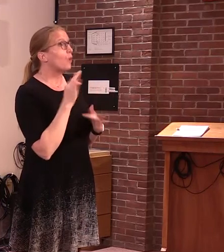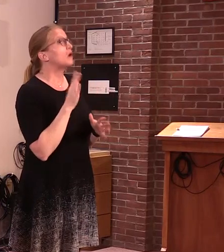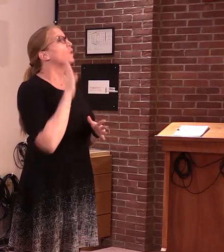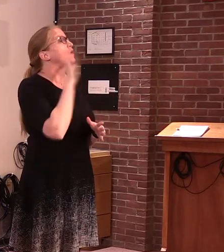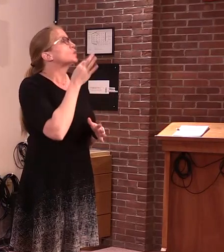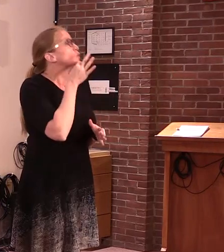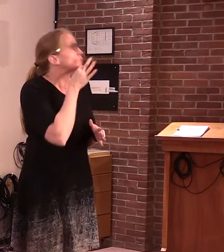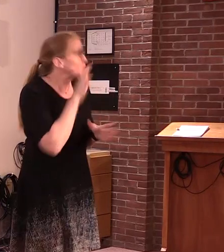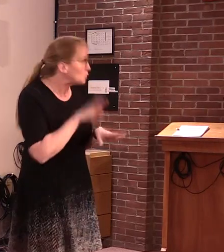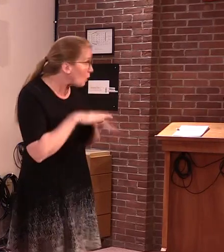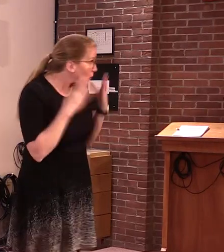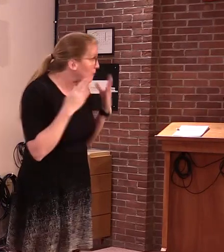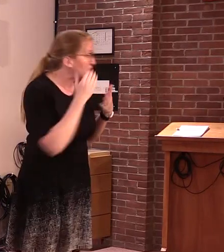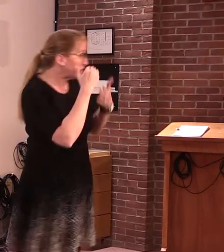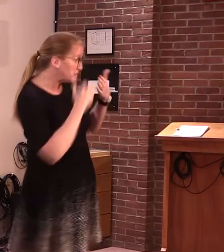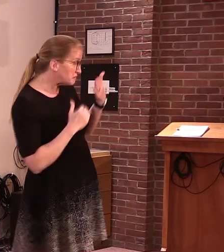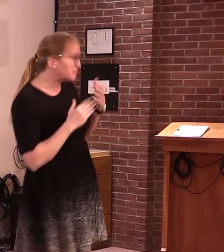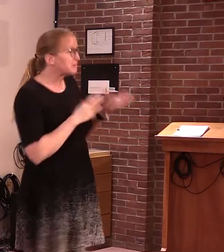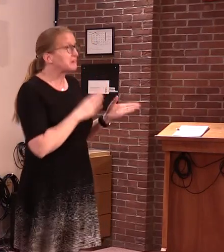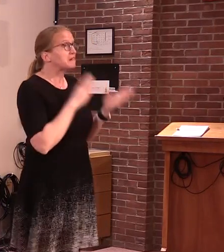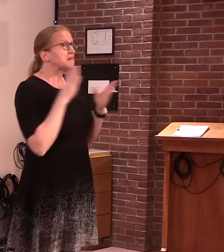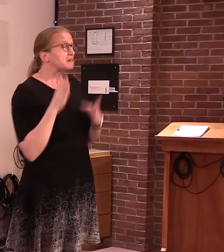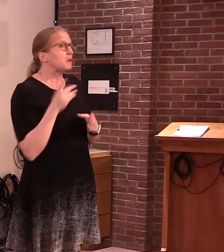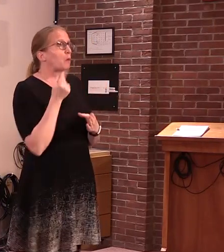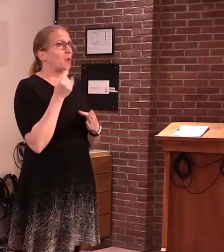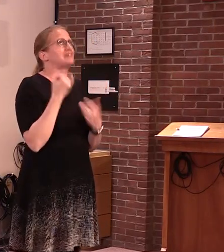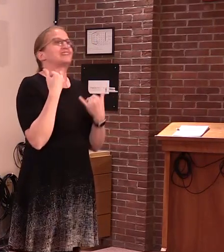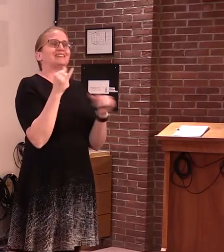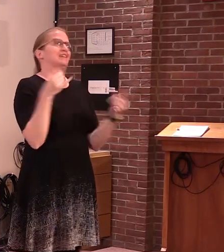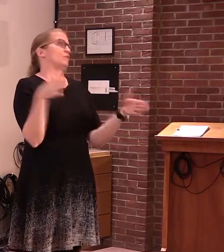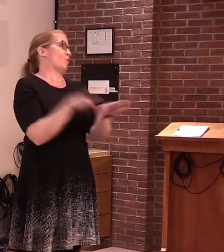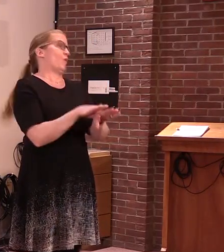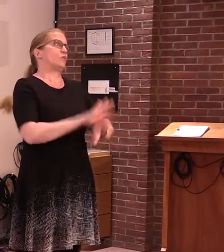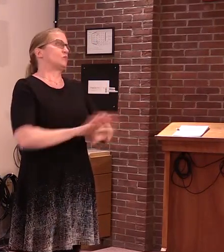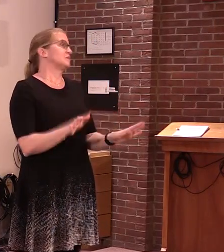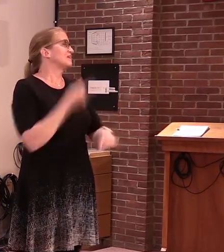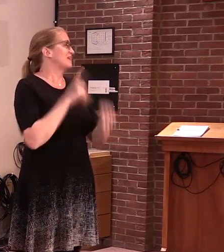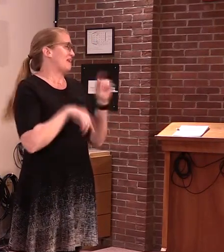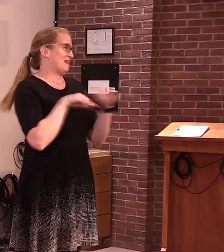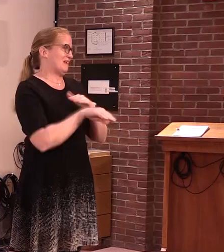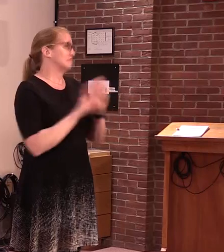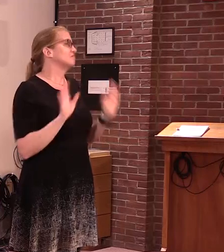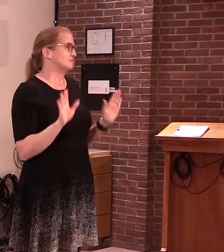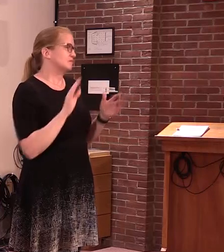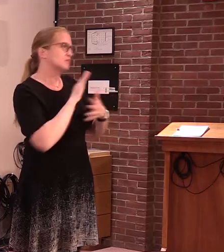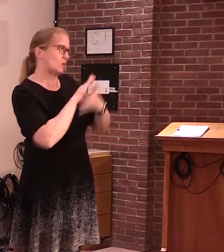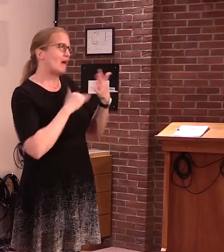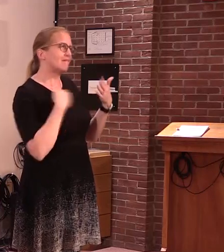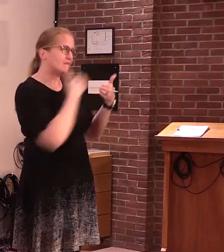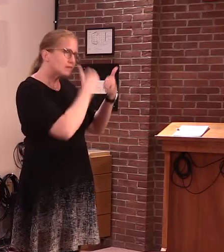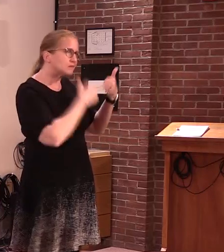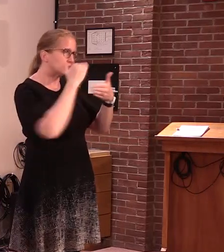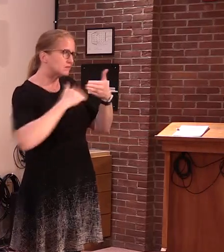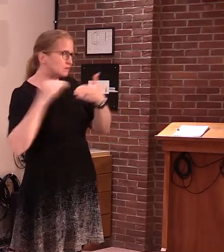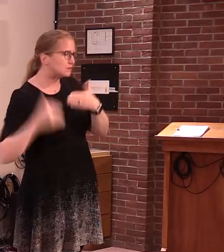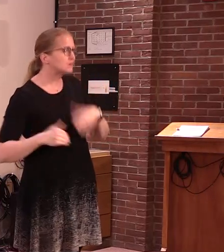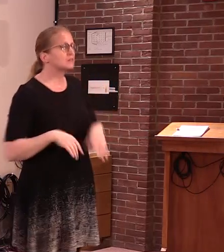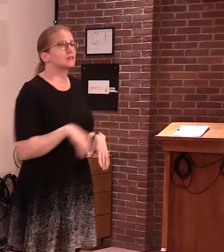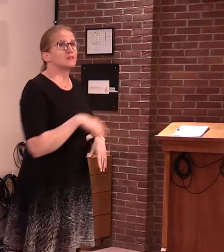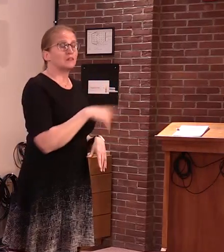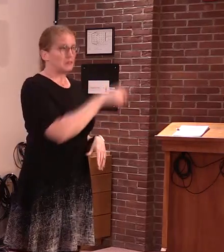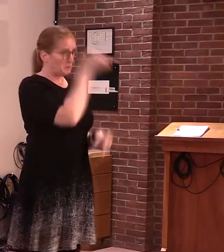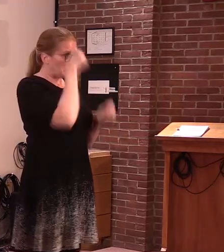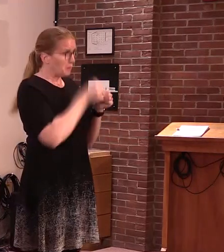the future, and what services are still closed due to COVID-19. As you remember last